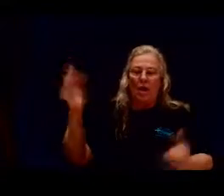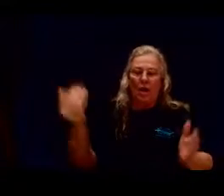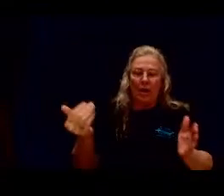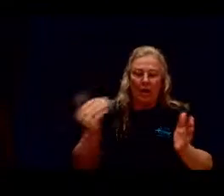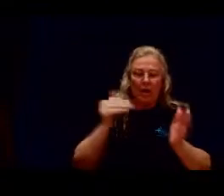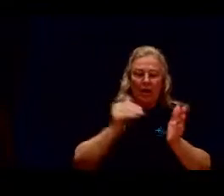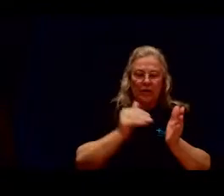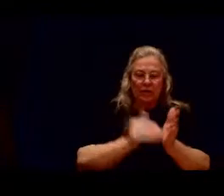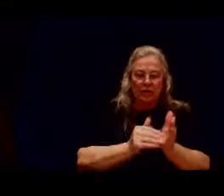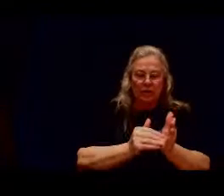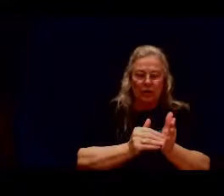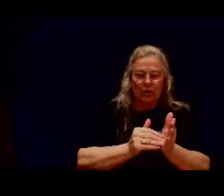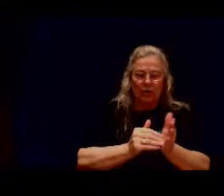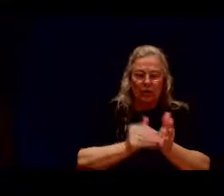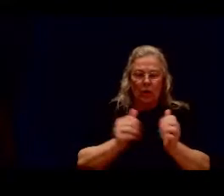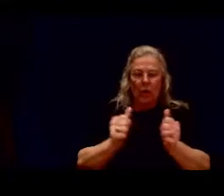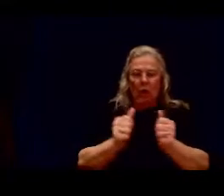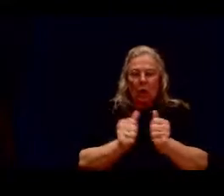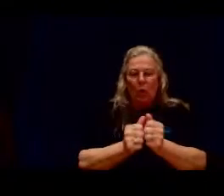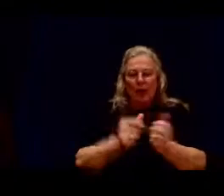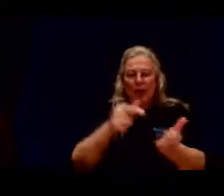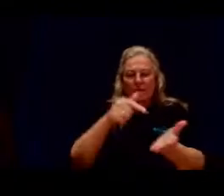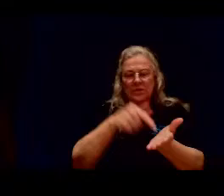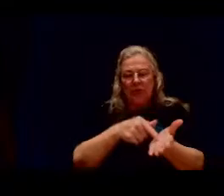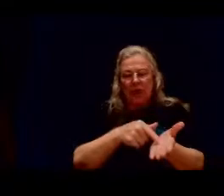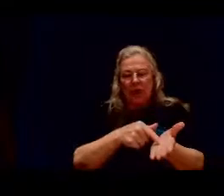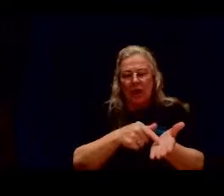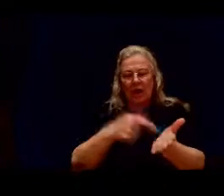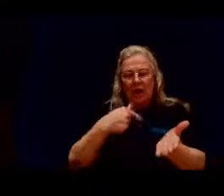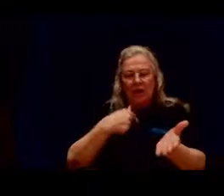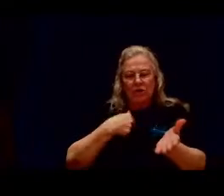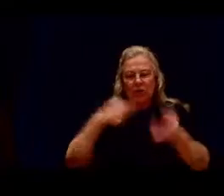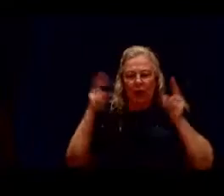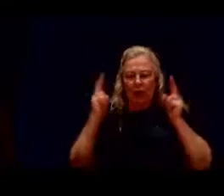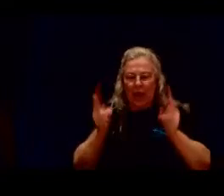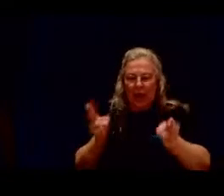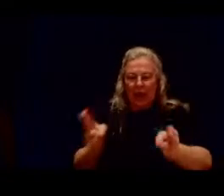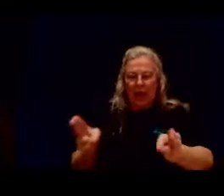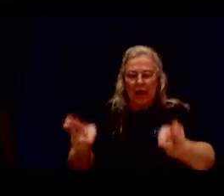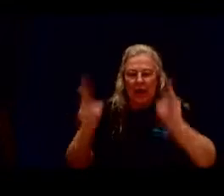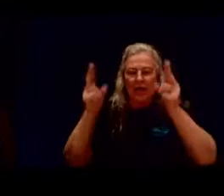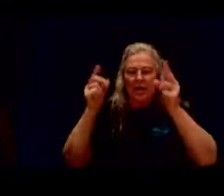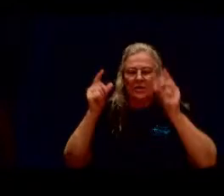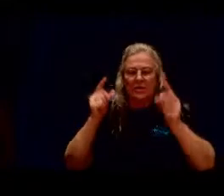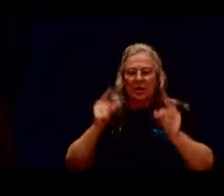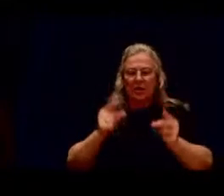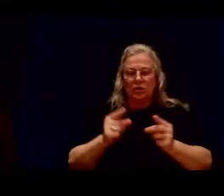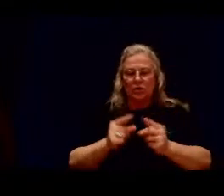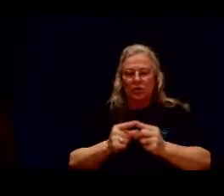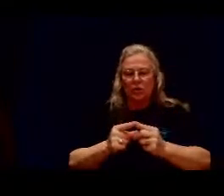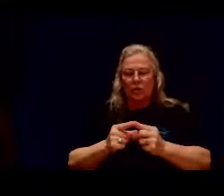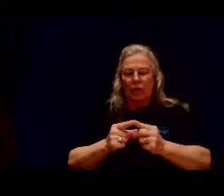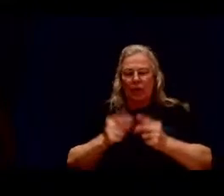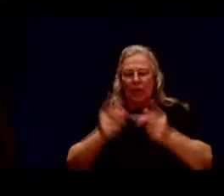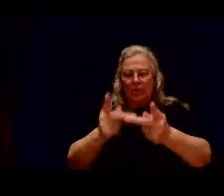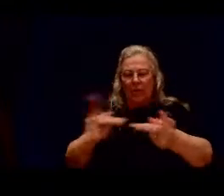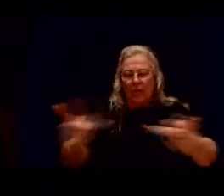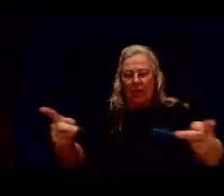return with such I hasten to the